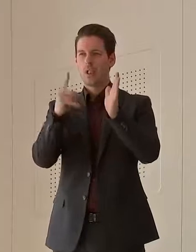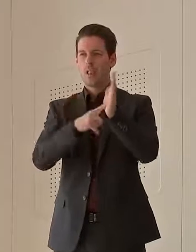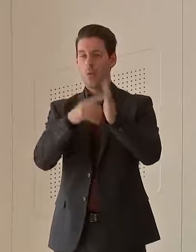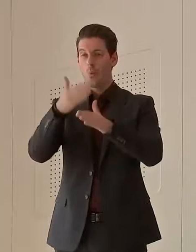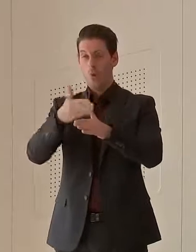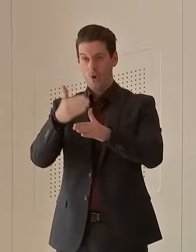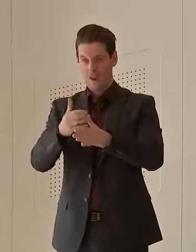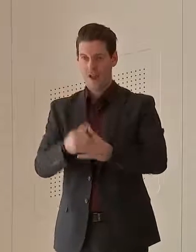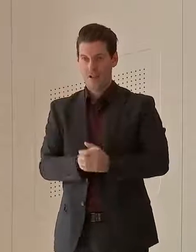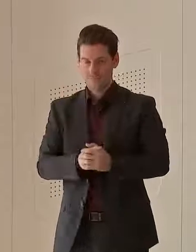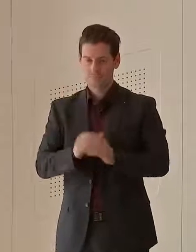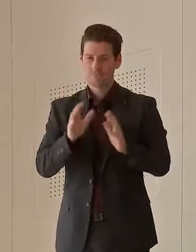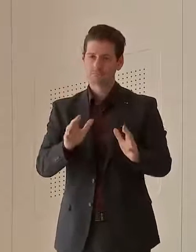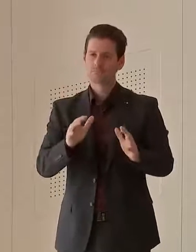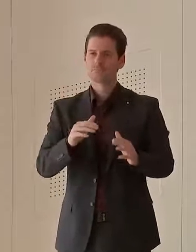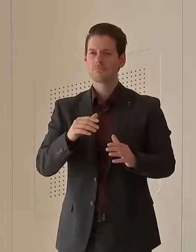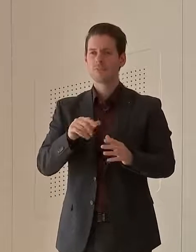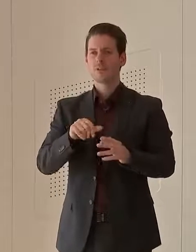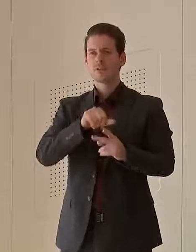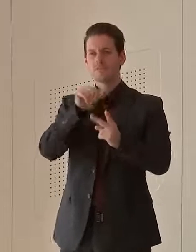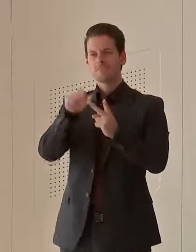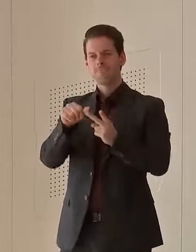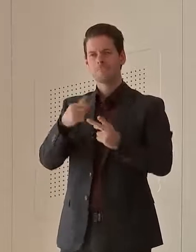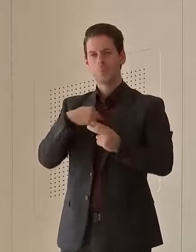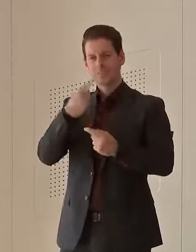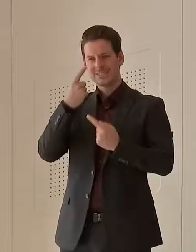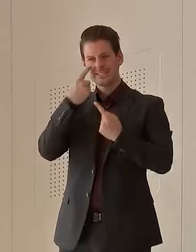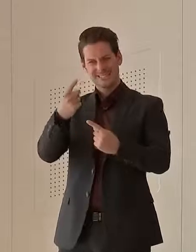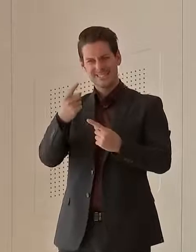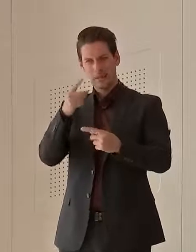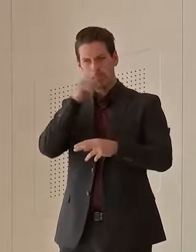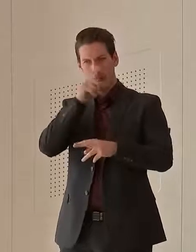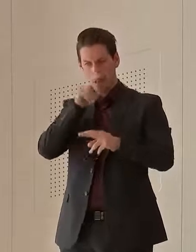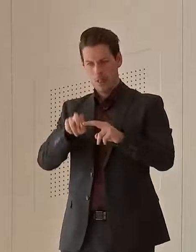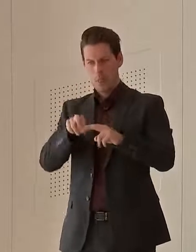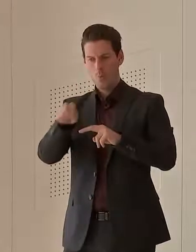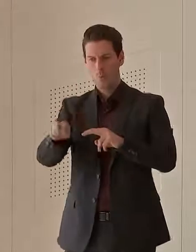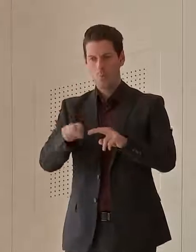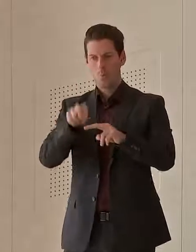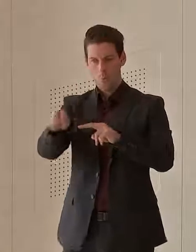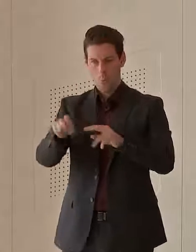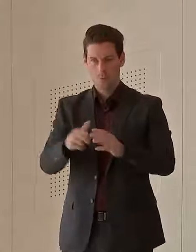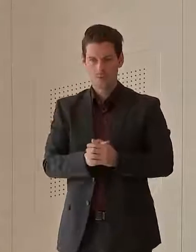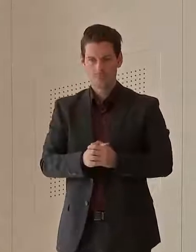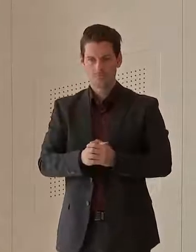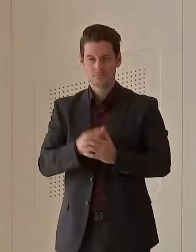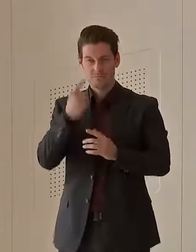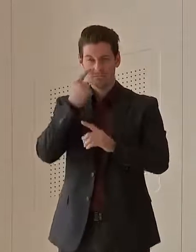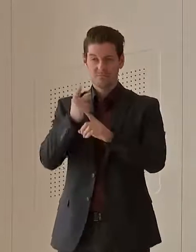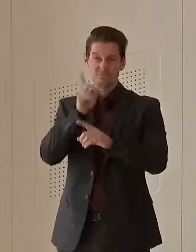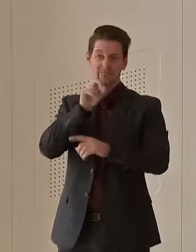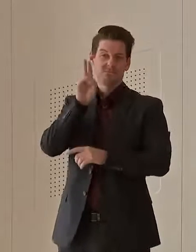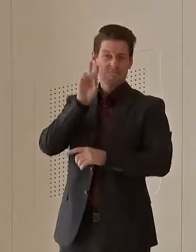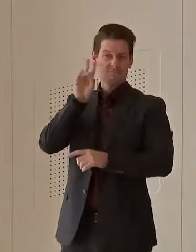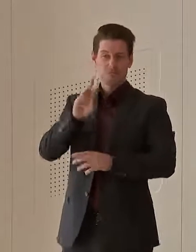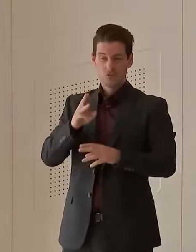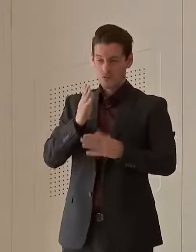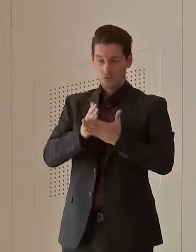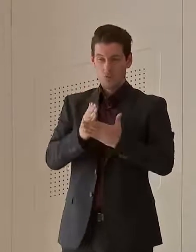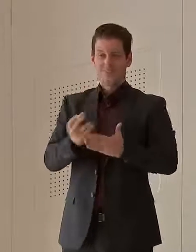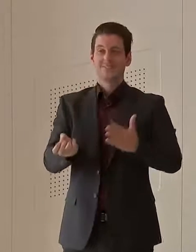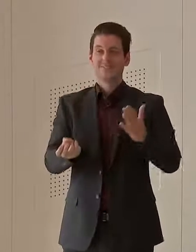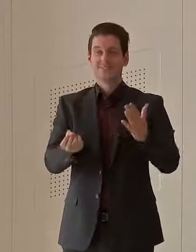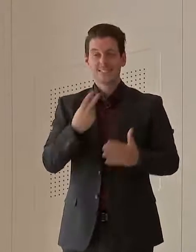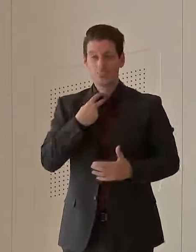people hopping across the border, as has been seen in the last few days. This is obviously terribly disappointing. And it's